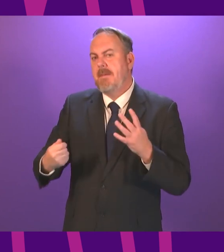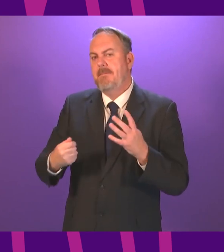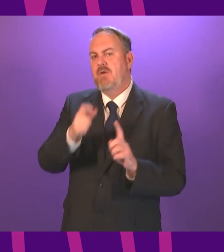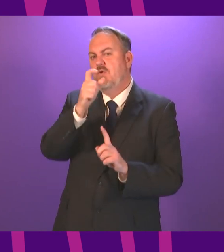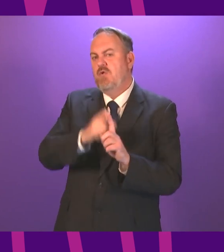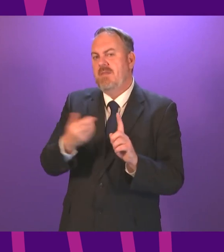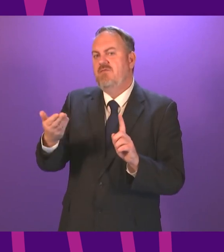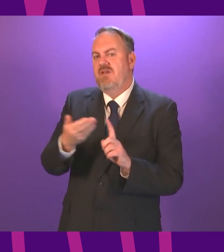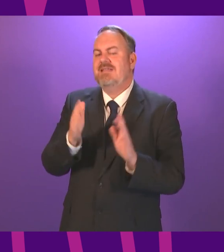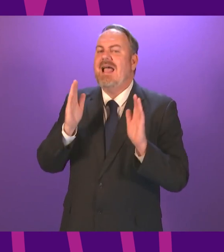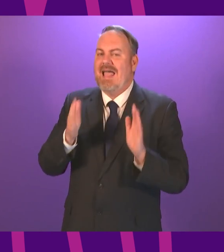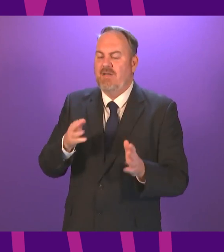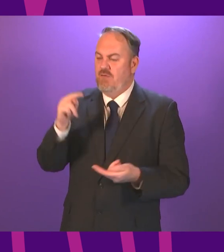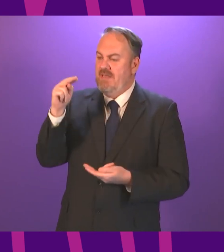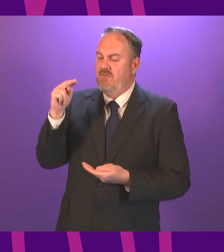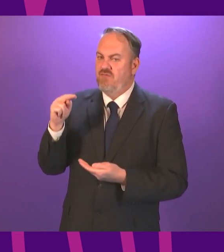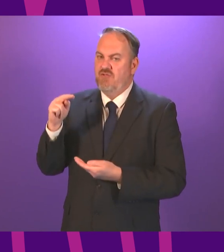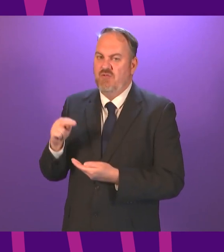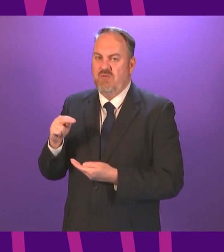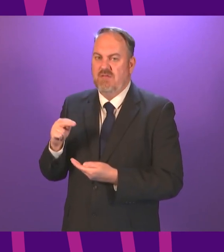curtailed of course such